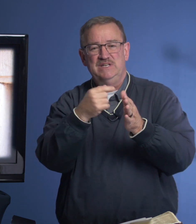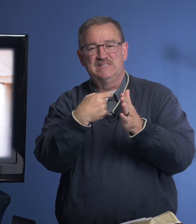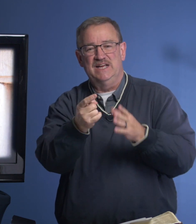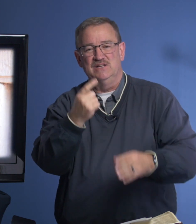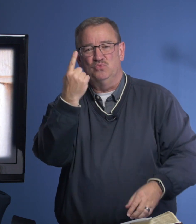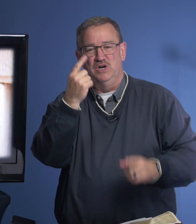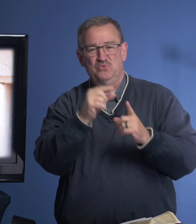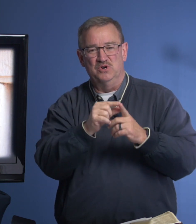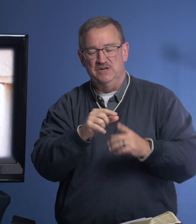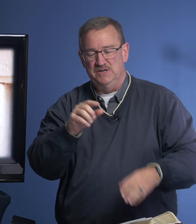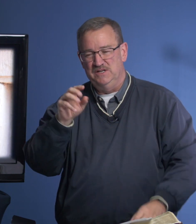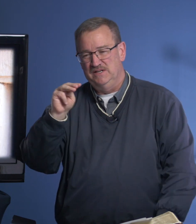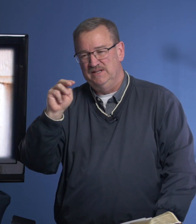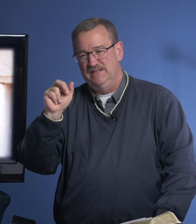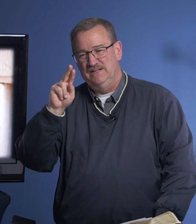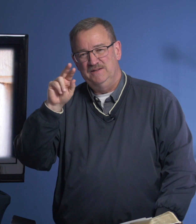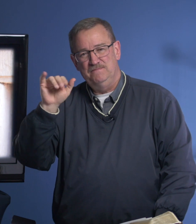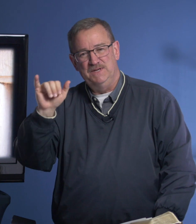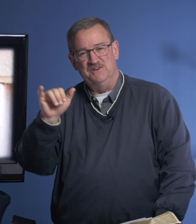says one word, Mary.